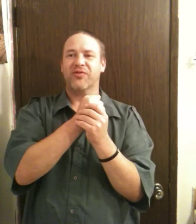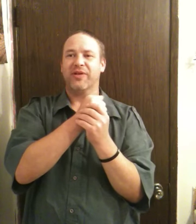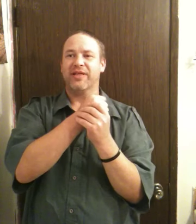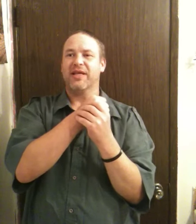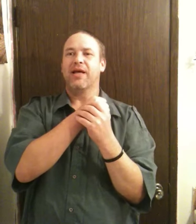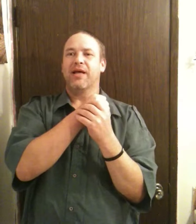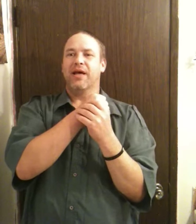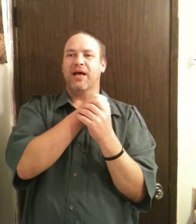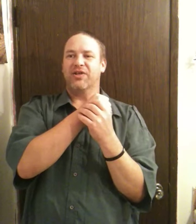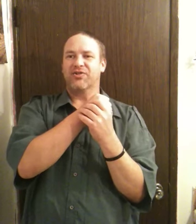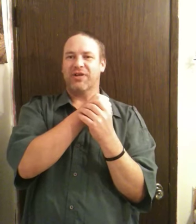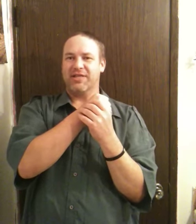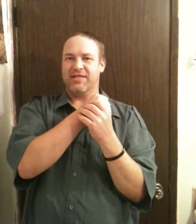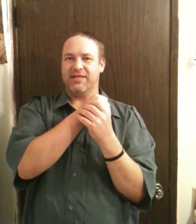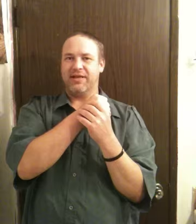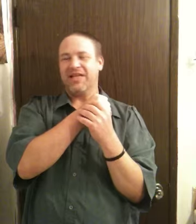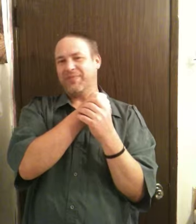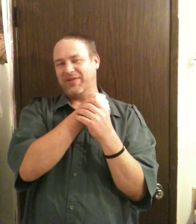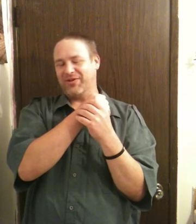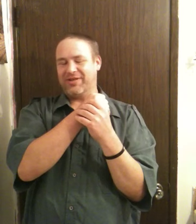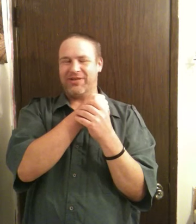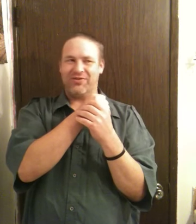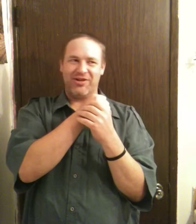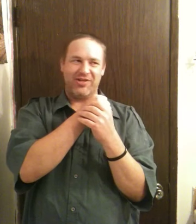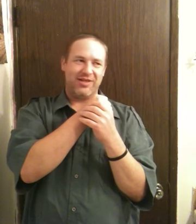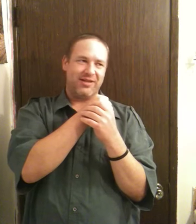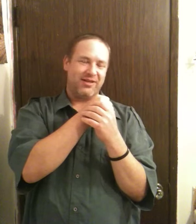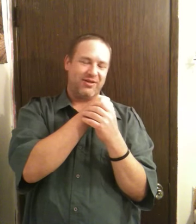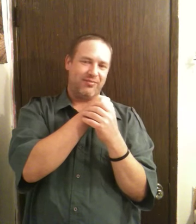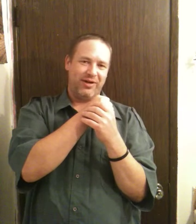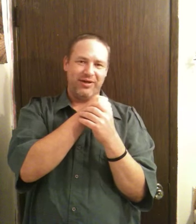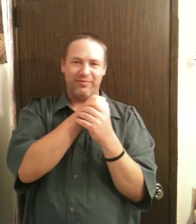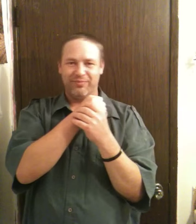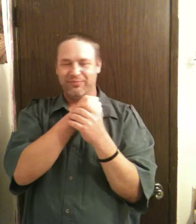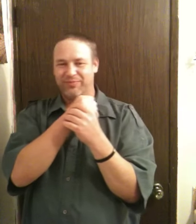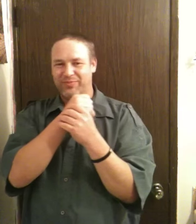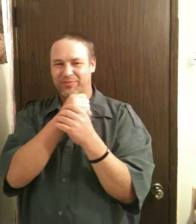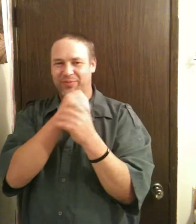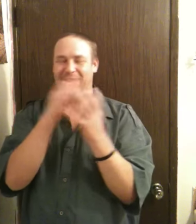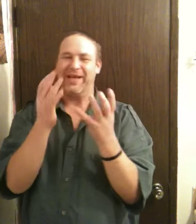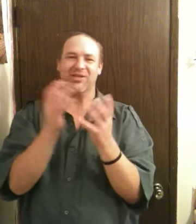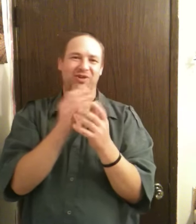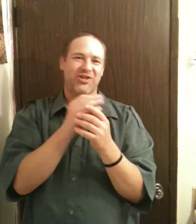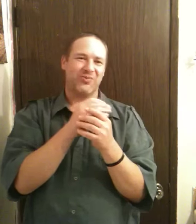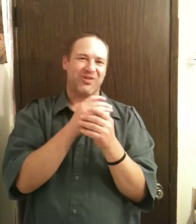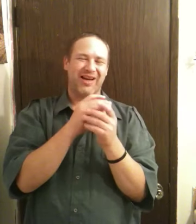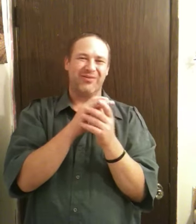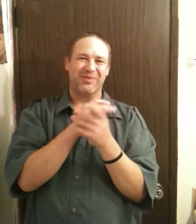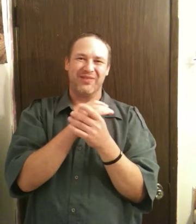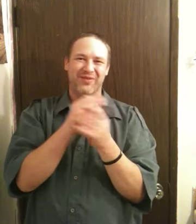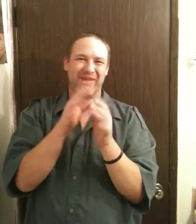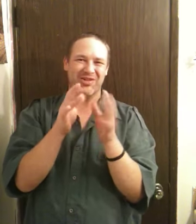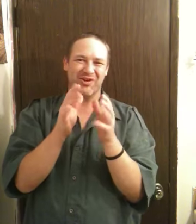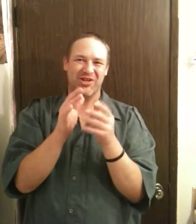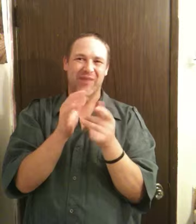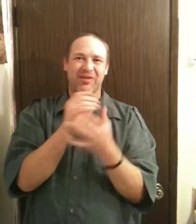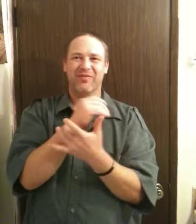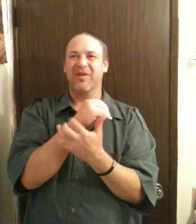doing these stretches, isometric stretches and pre-playing stretches, which I don't believe in all that stretching. believe in